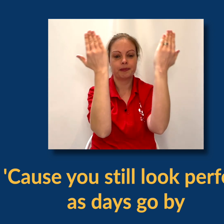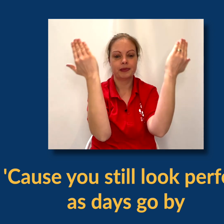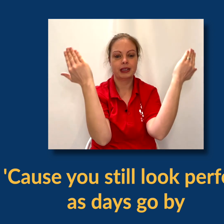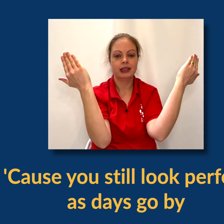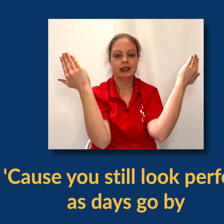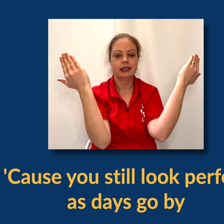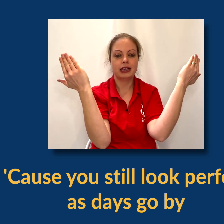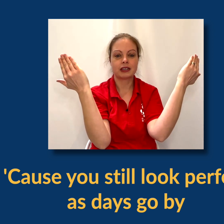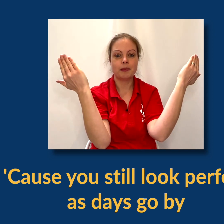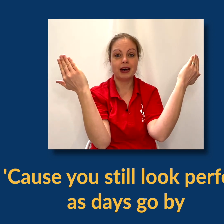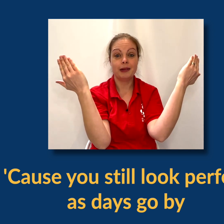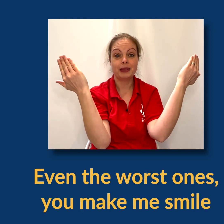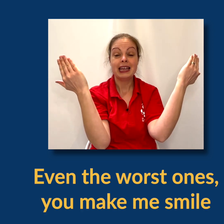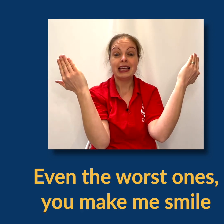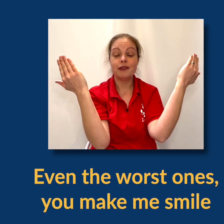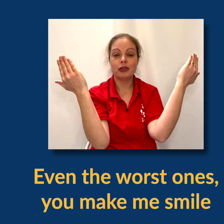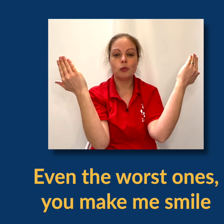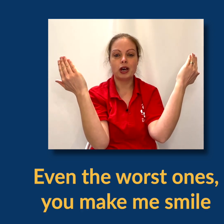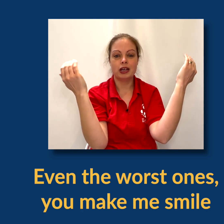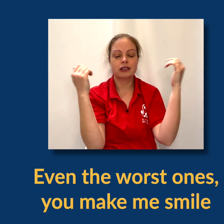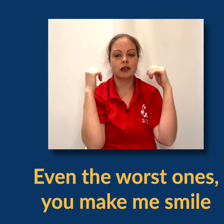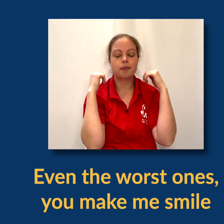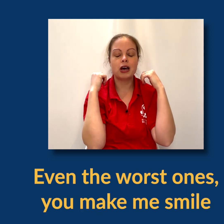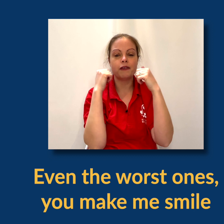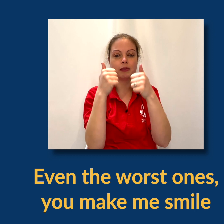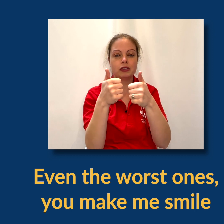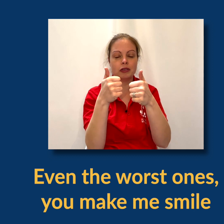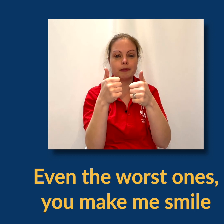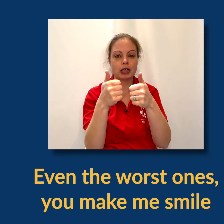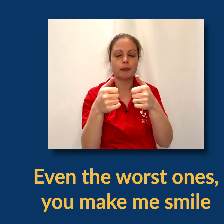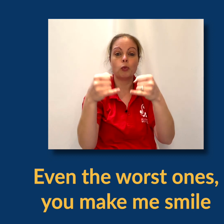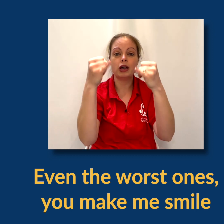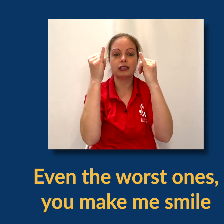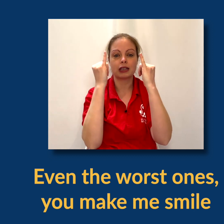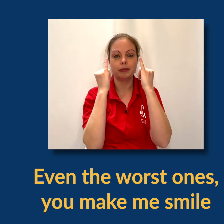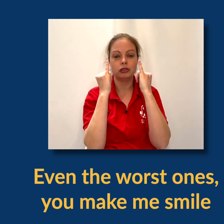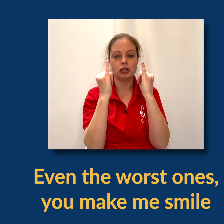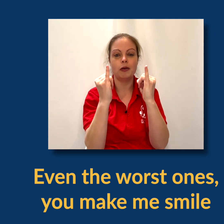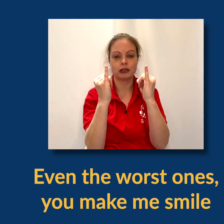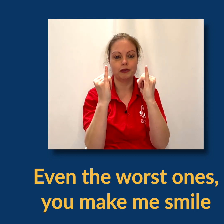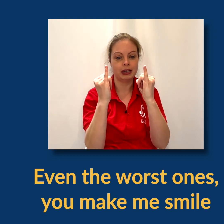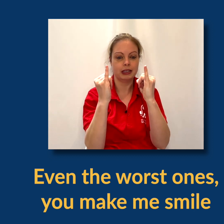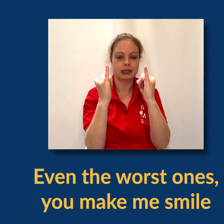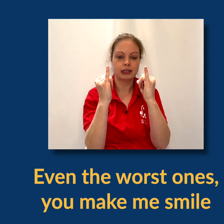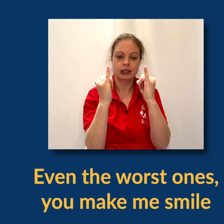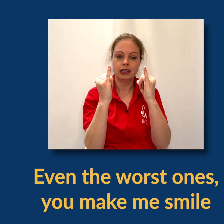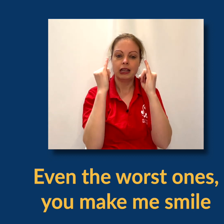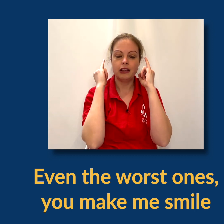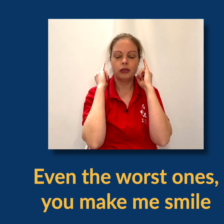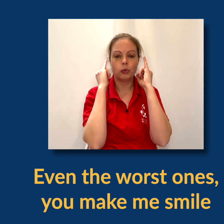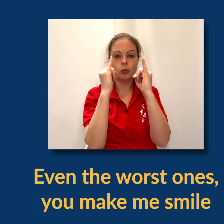up. Days go by. Even the worst. So perfect was two thumbs up. Worst is going to be two little fingers.